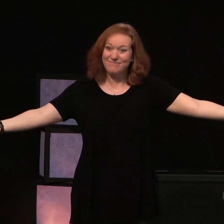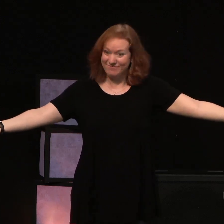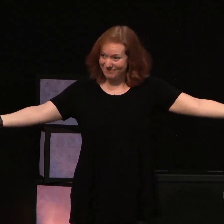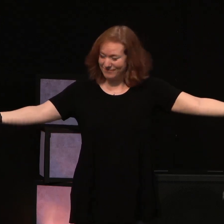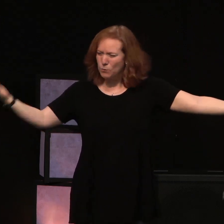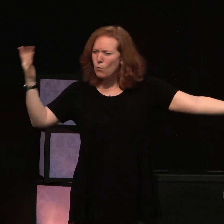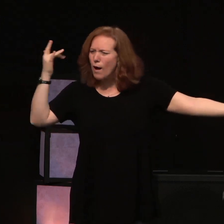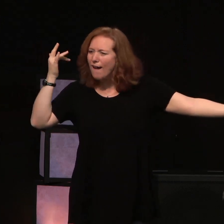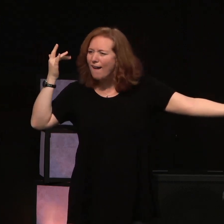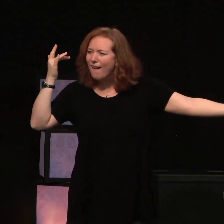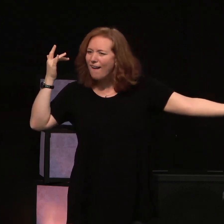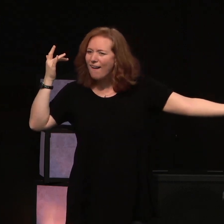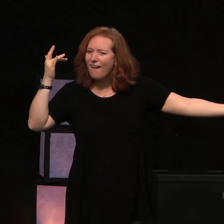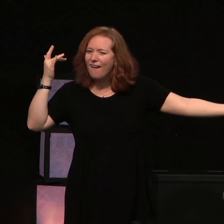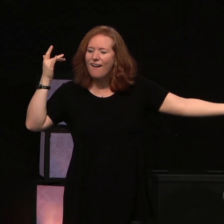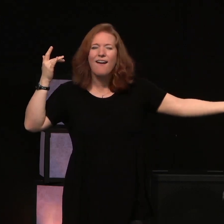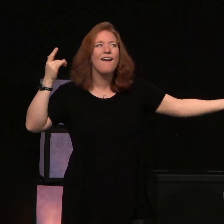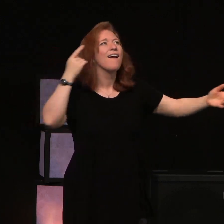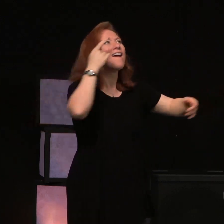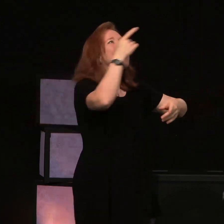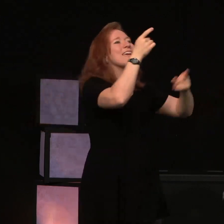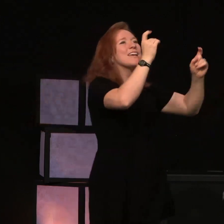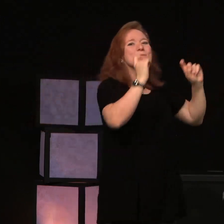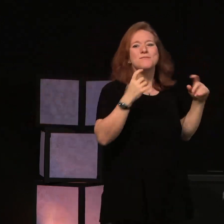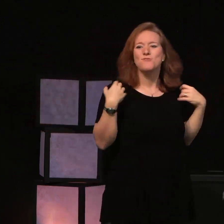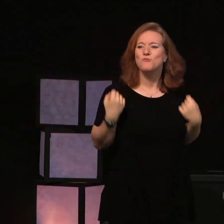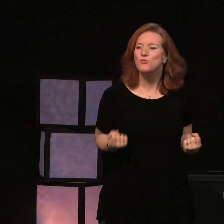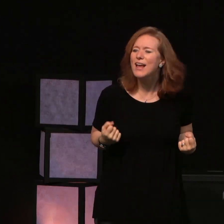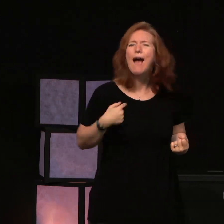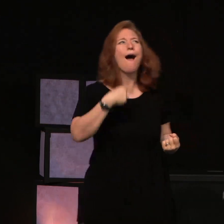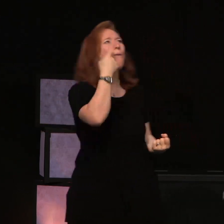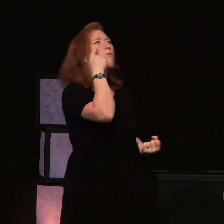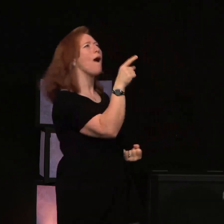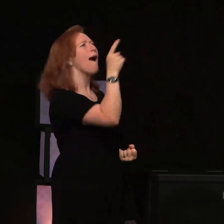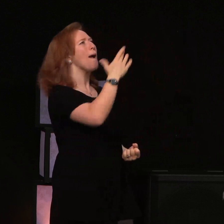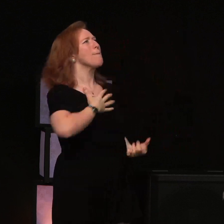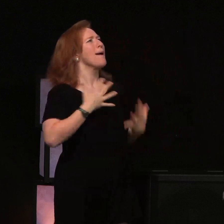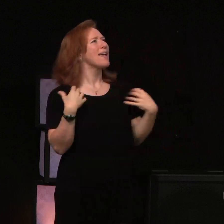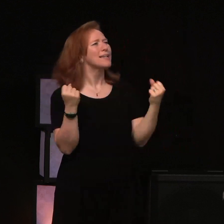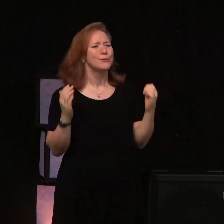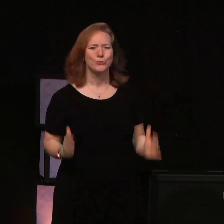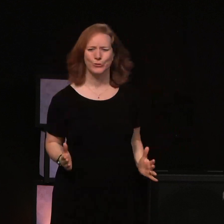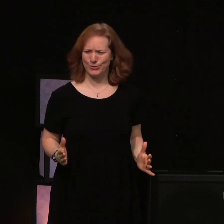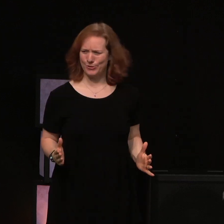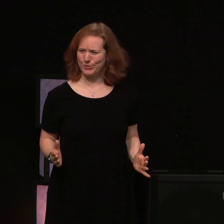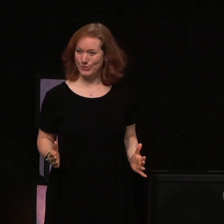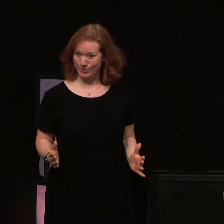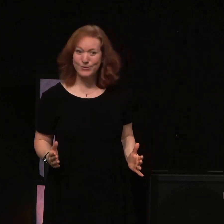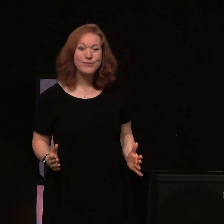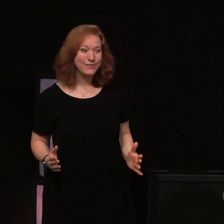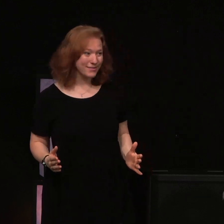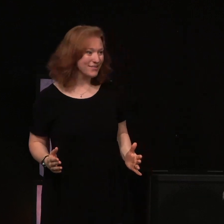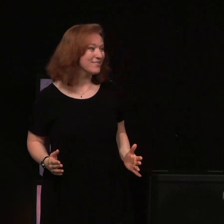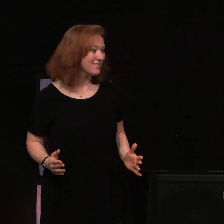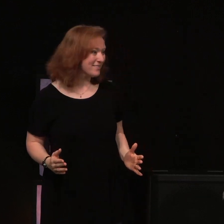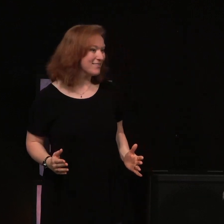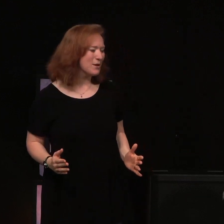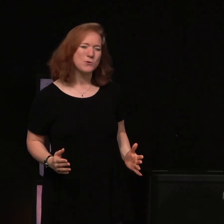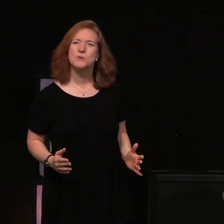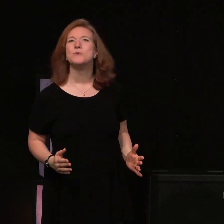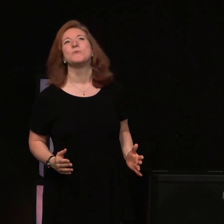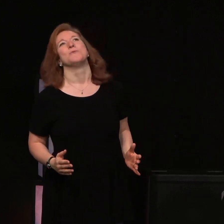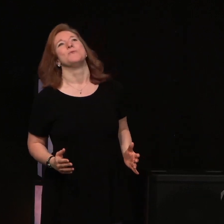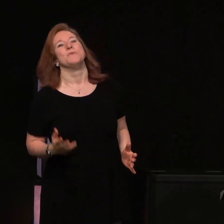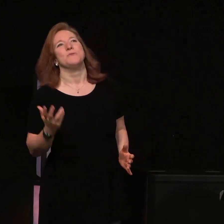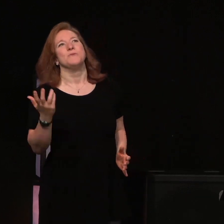Why? Because he's given me strength. I recognize Jehovah Rapha, my healer. Oh,